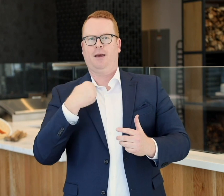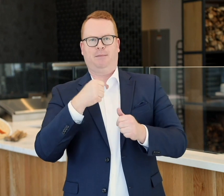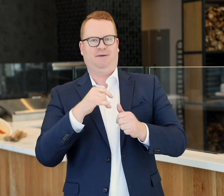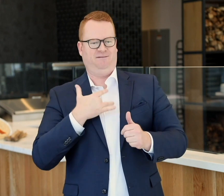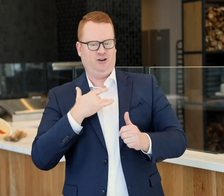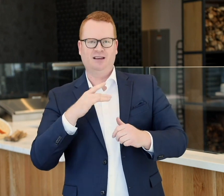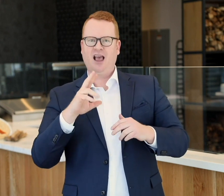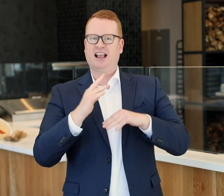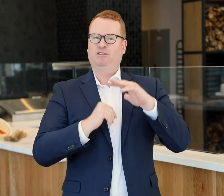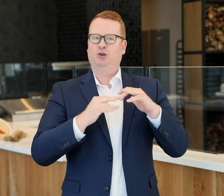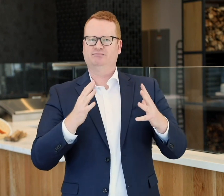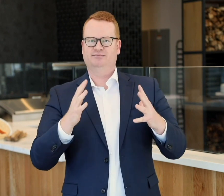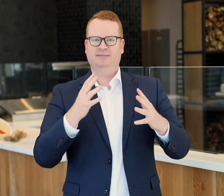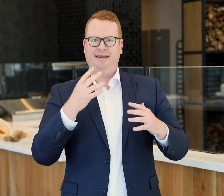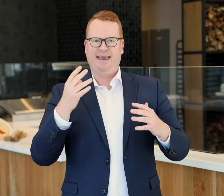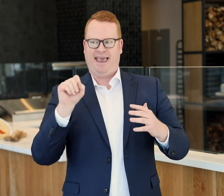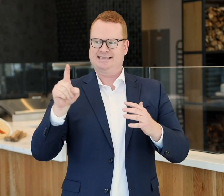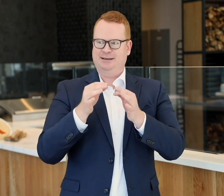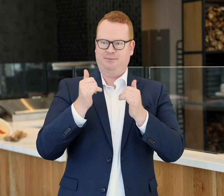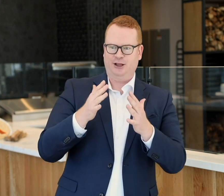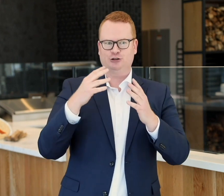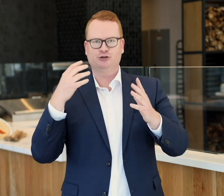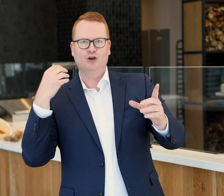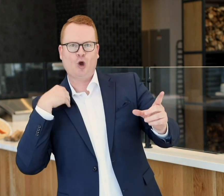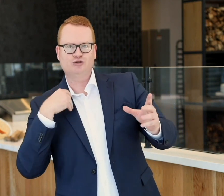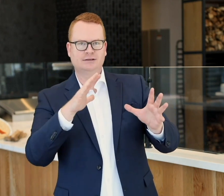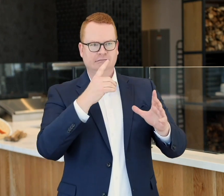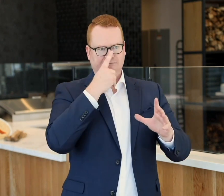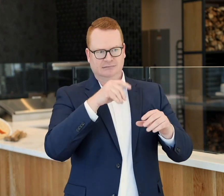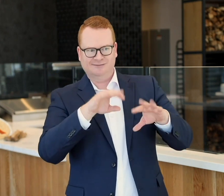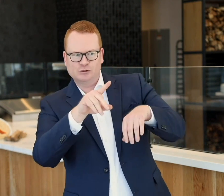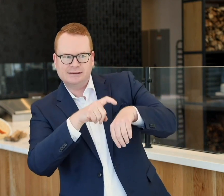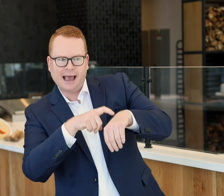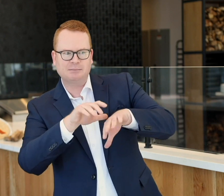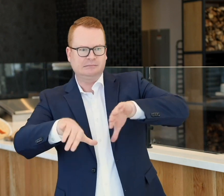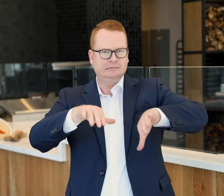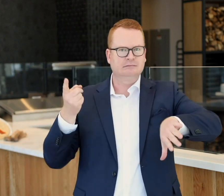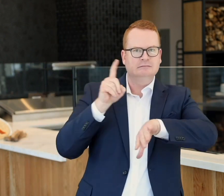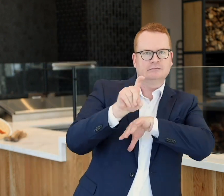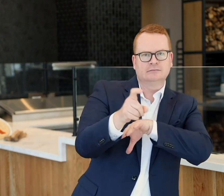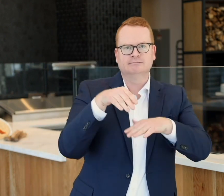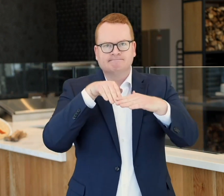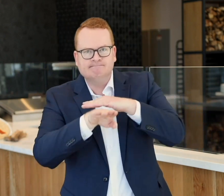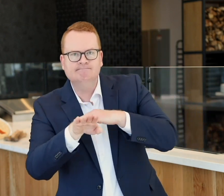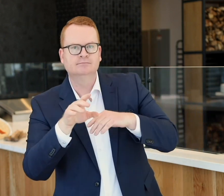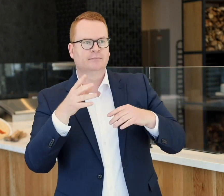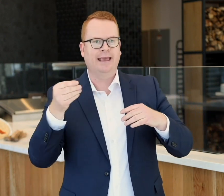feeling uncomfortable, like I was such a burden to the players and coaches because I invited the